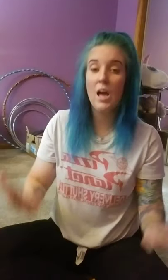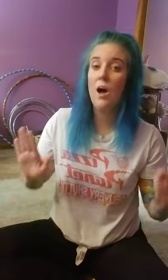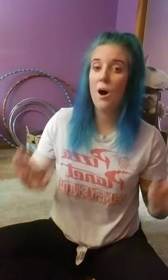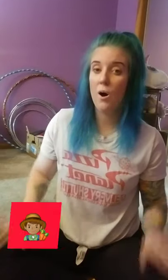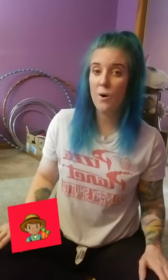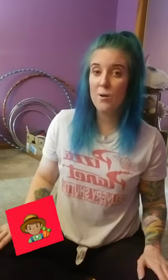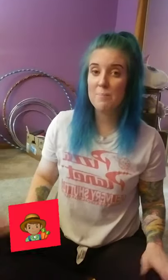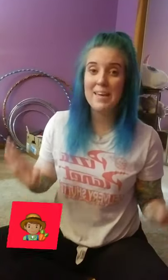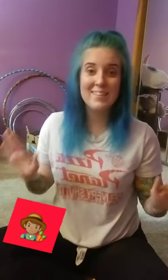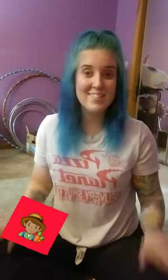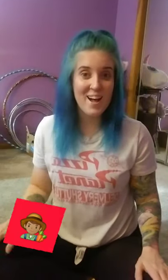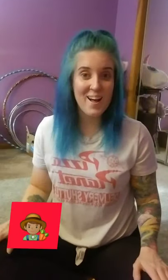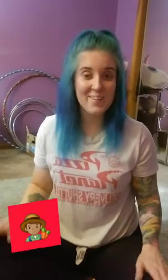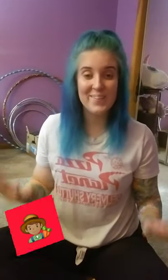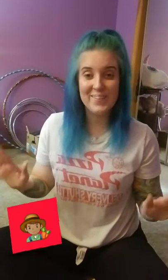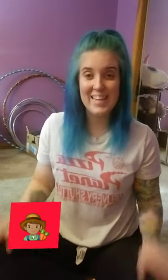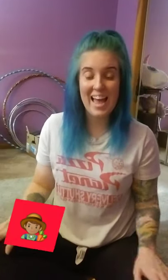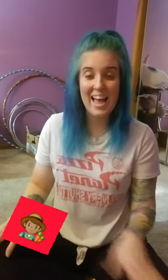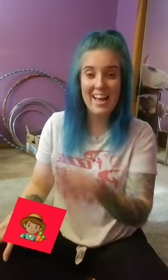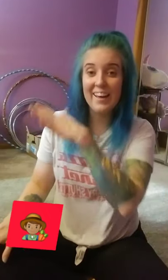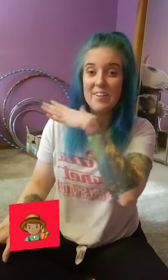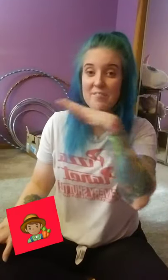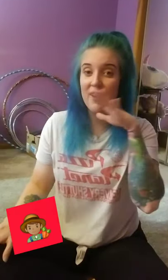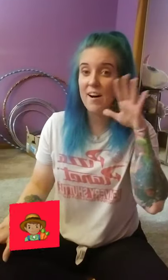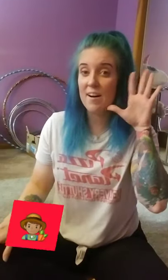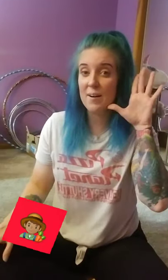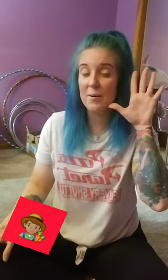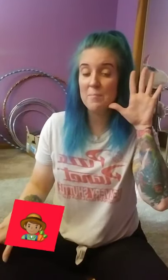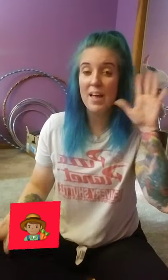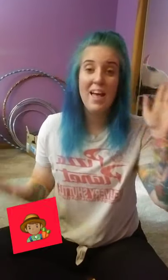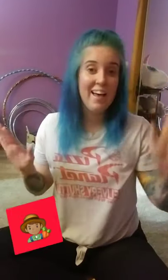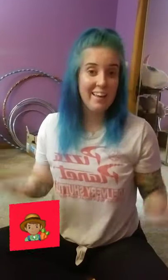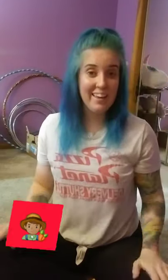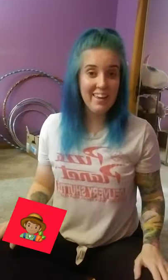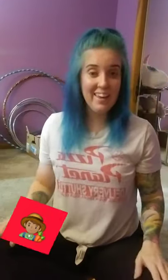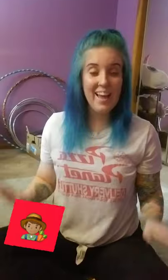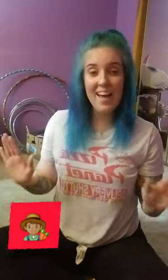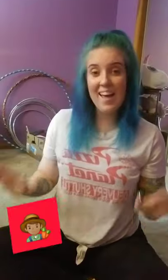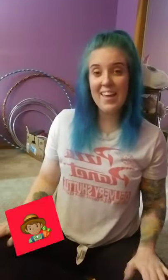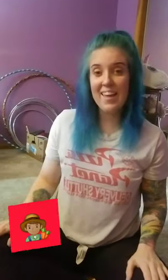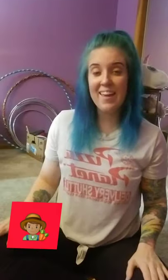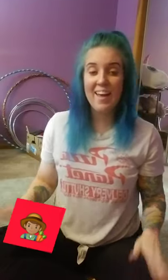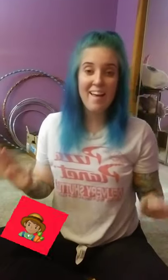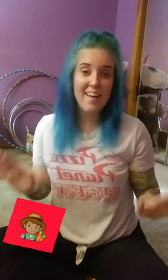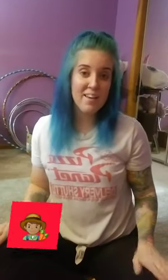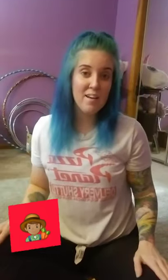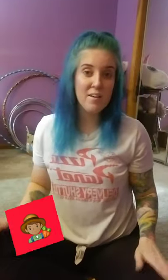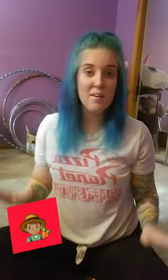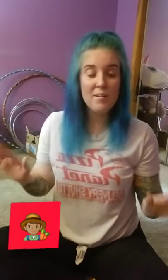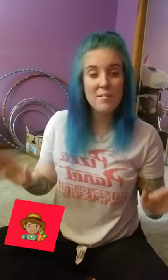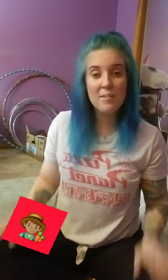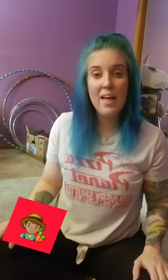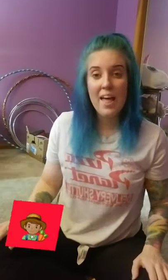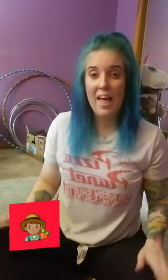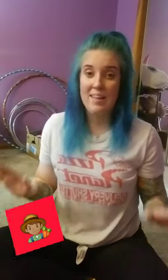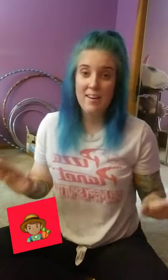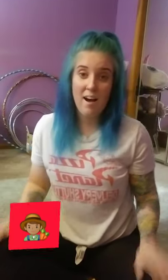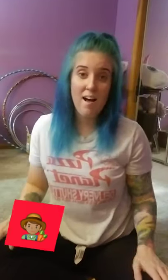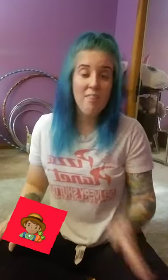Old MacDonald had a farm. E-I-E-I-O. And on